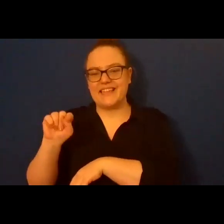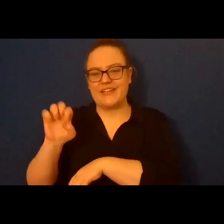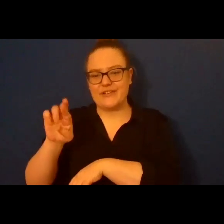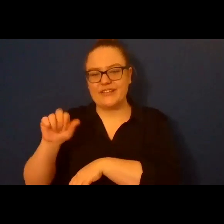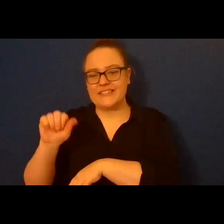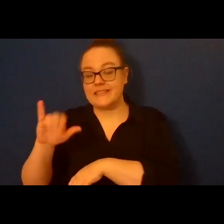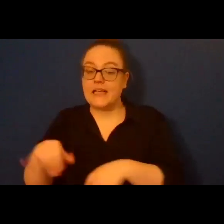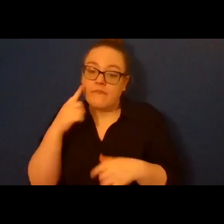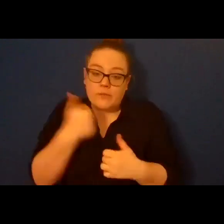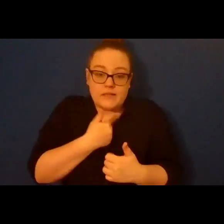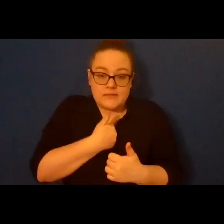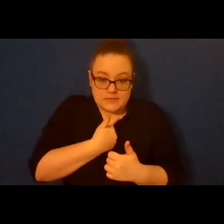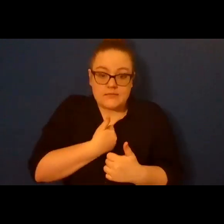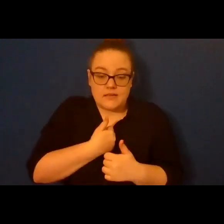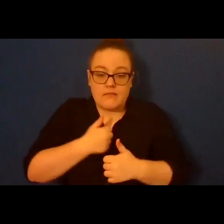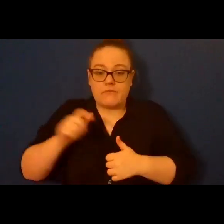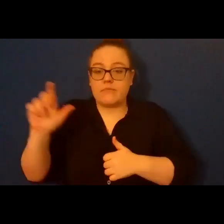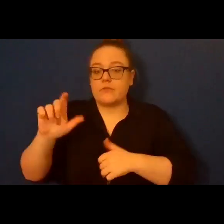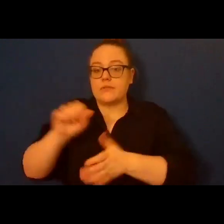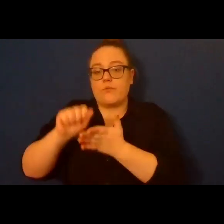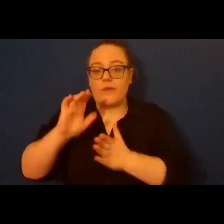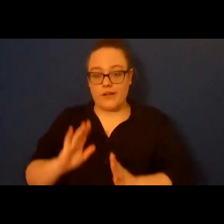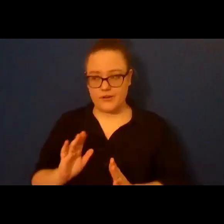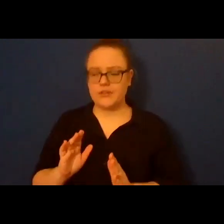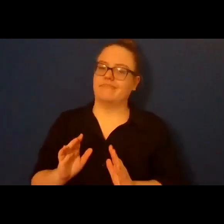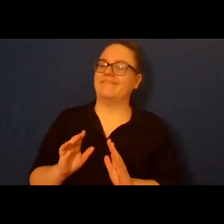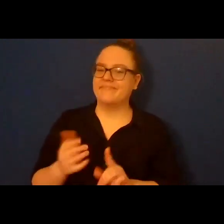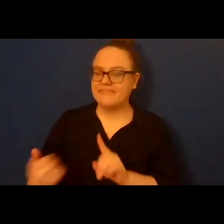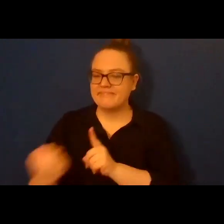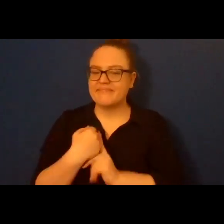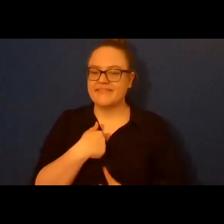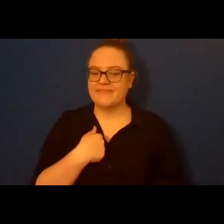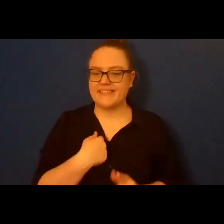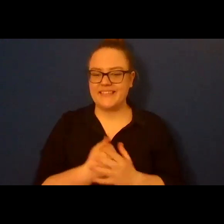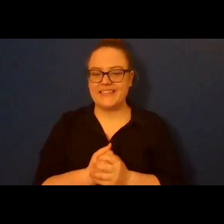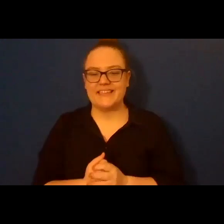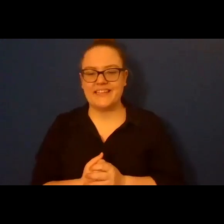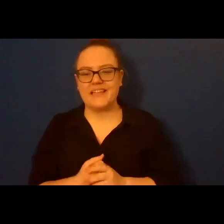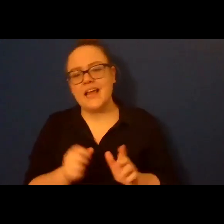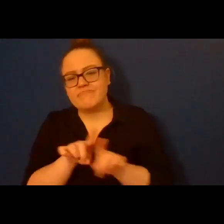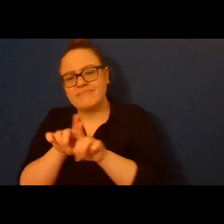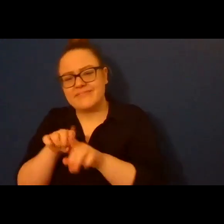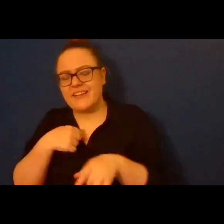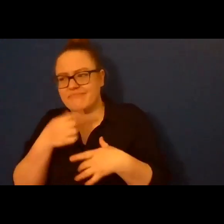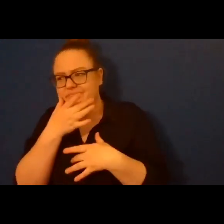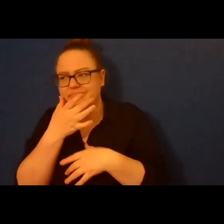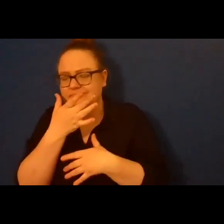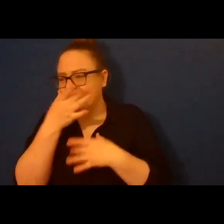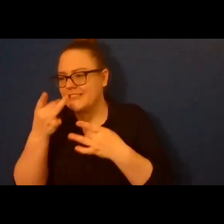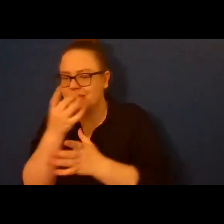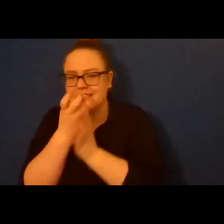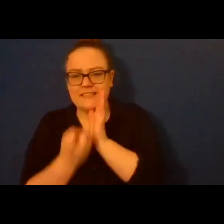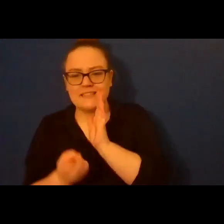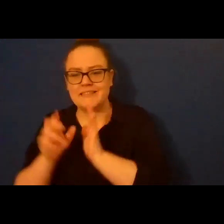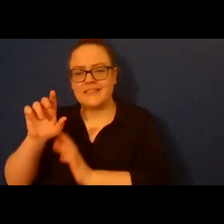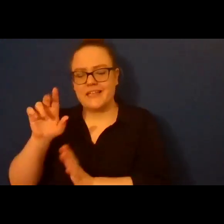Um and also just you know pound for pound I'm much more interested in literacy than in virginity um which